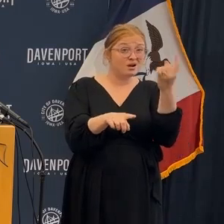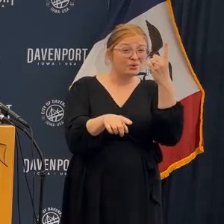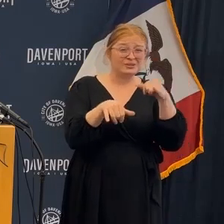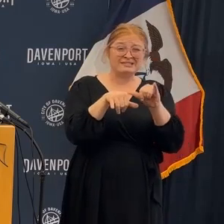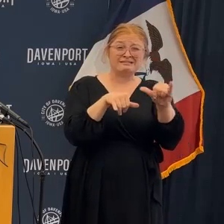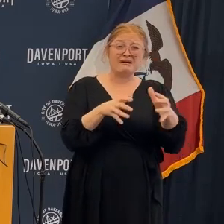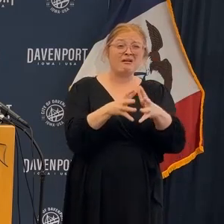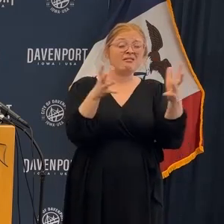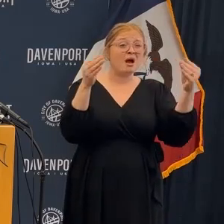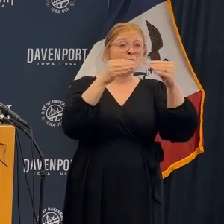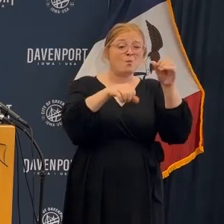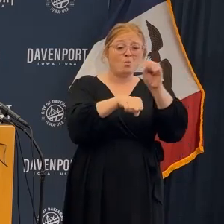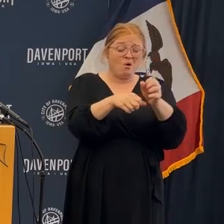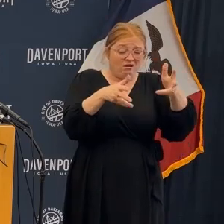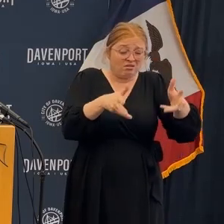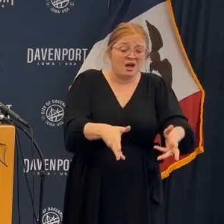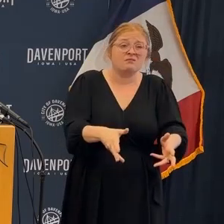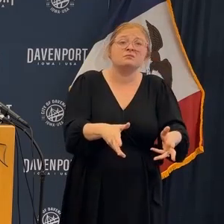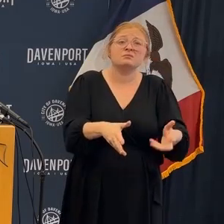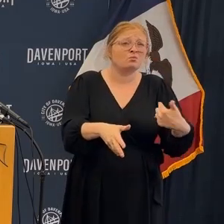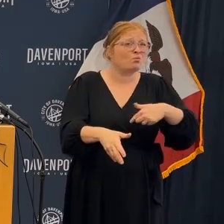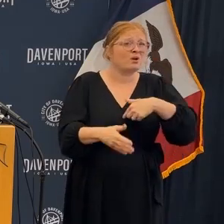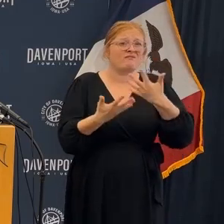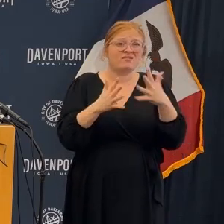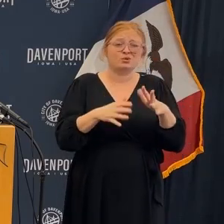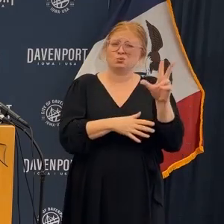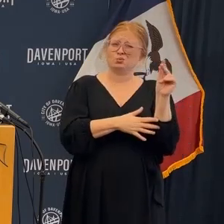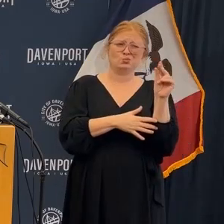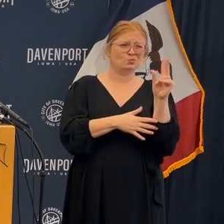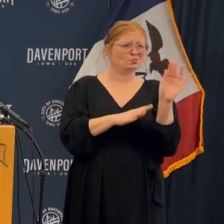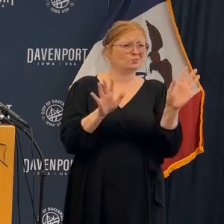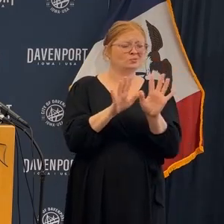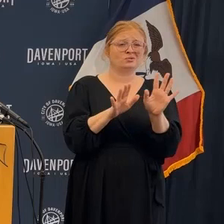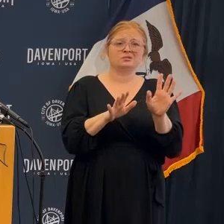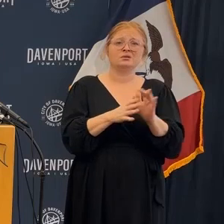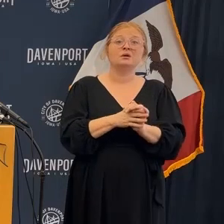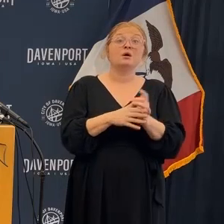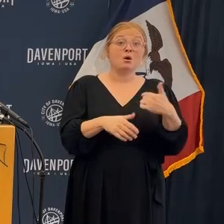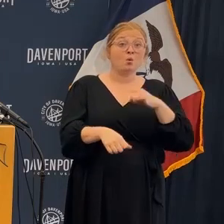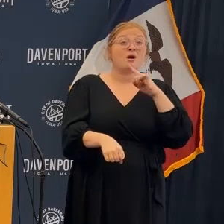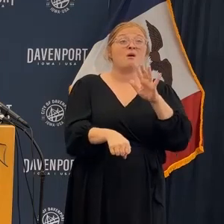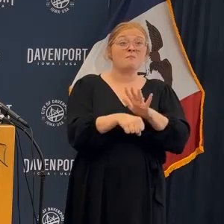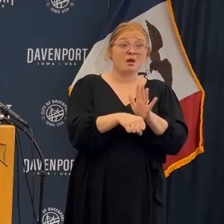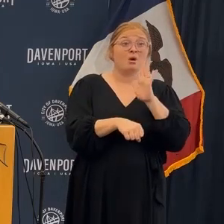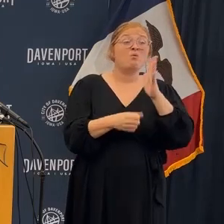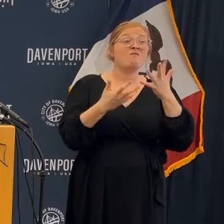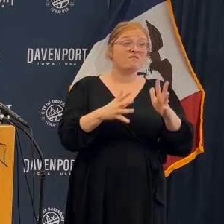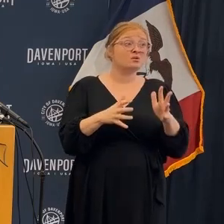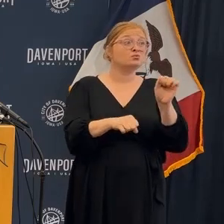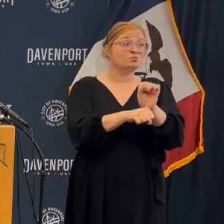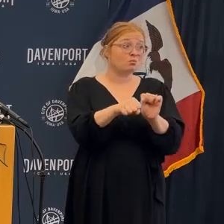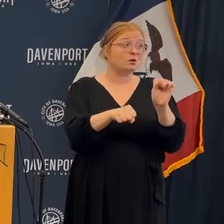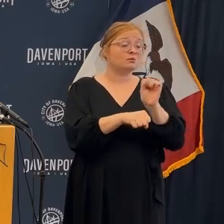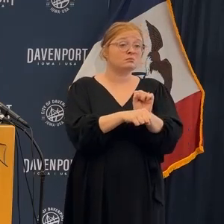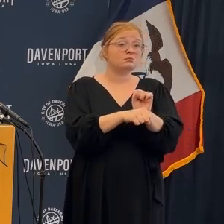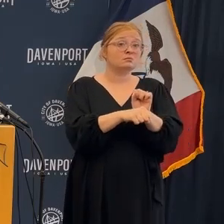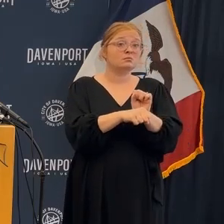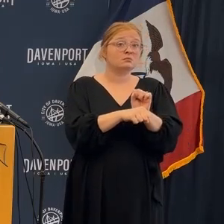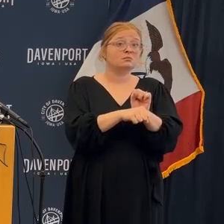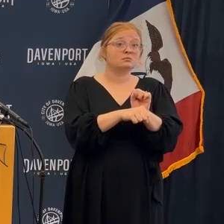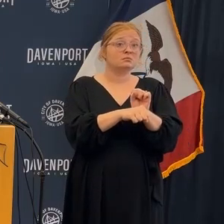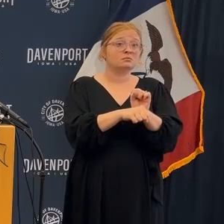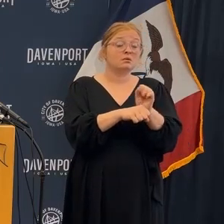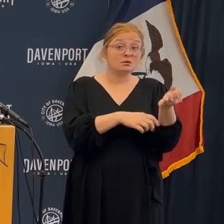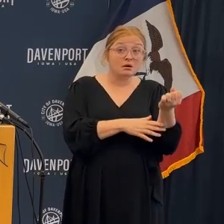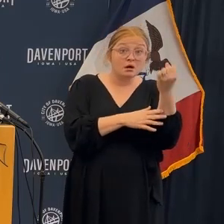work that remains to be done. We are committed to that work. I'm going to turn this over to Chief